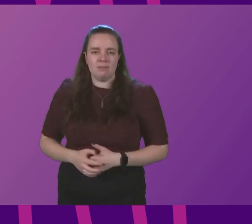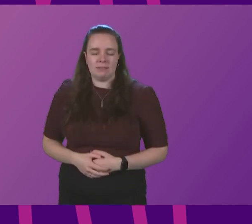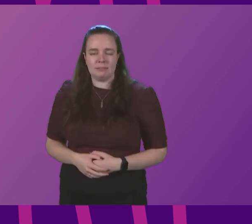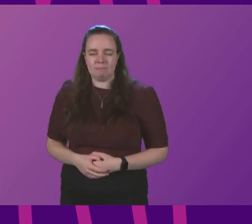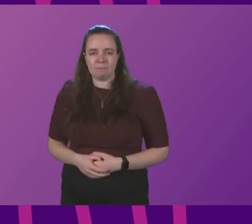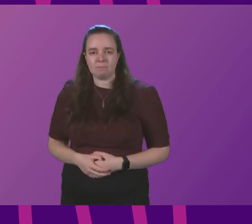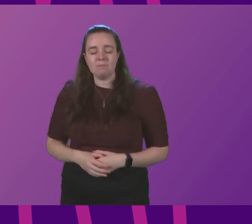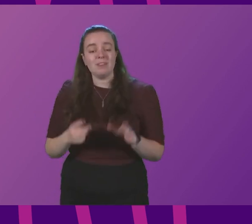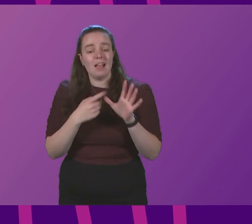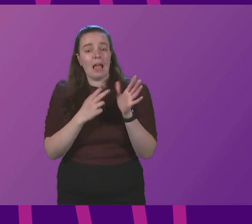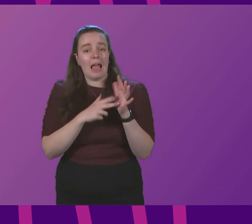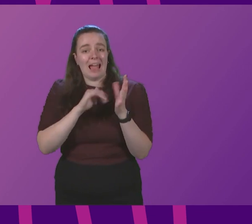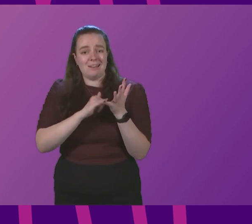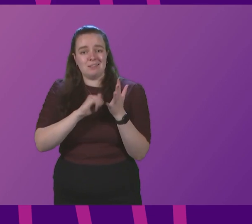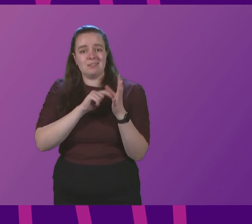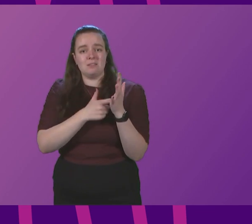Anna Sarwar.